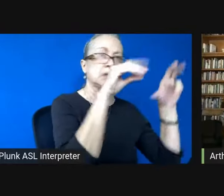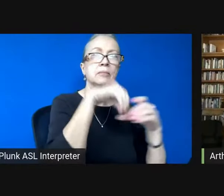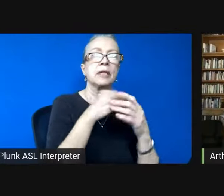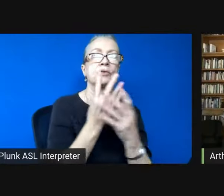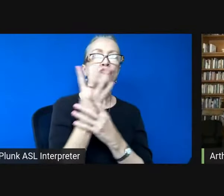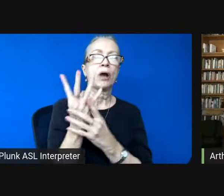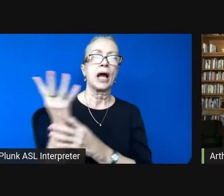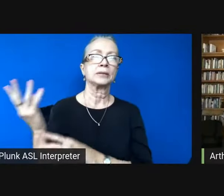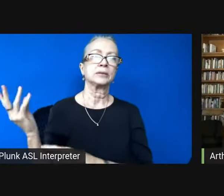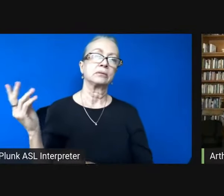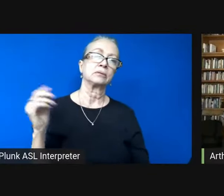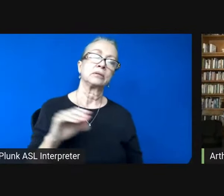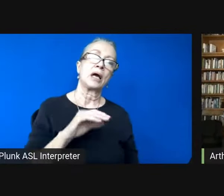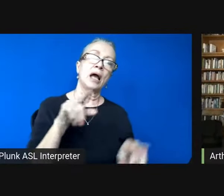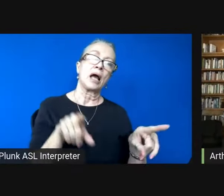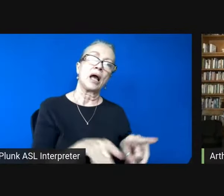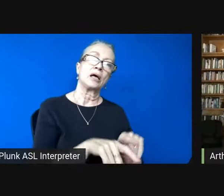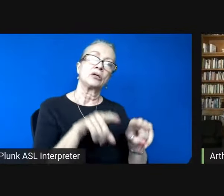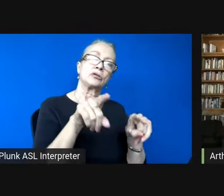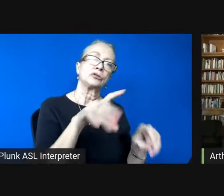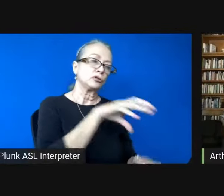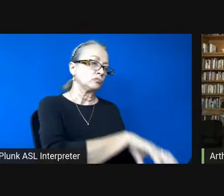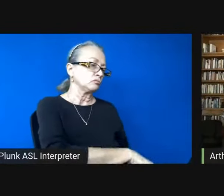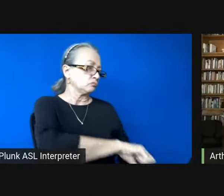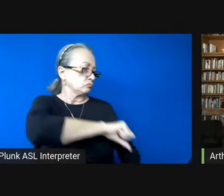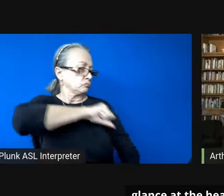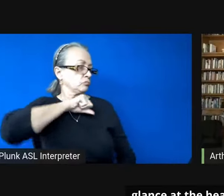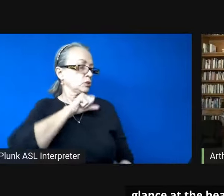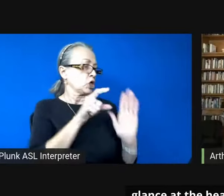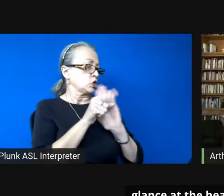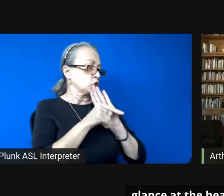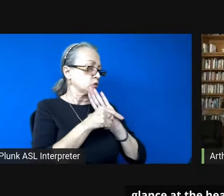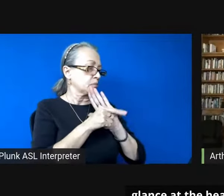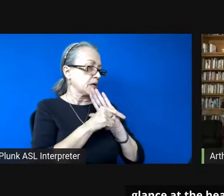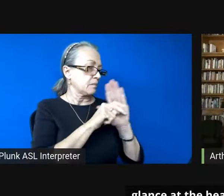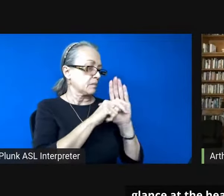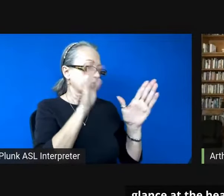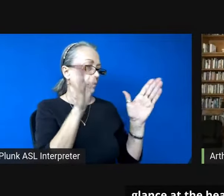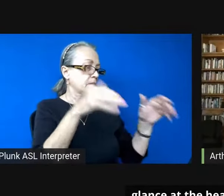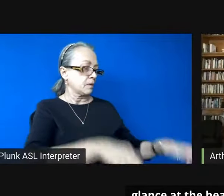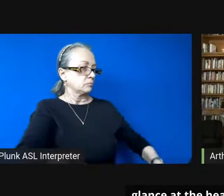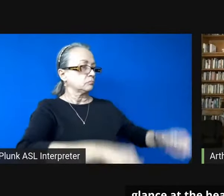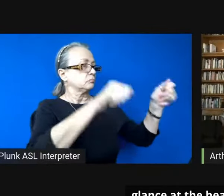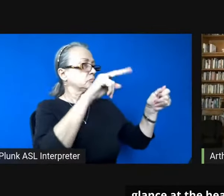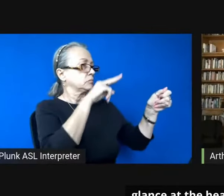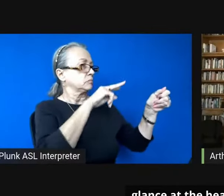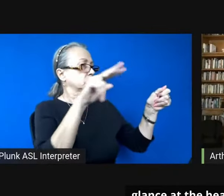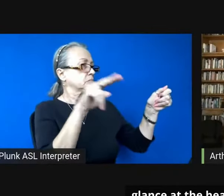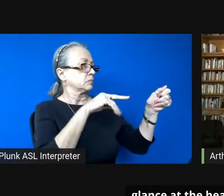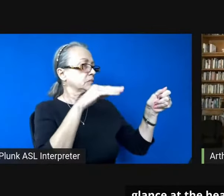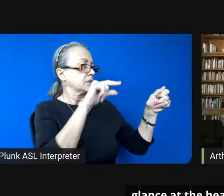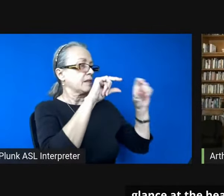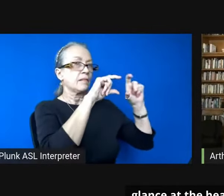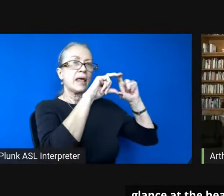and as you pull a newspaper out of a box glance at the headlines you feel